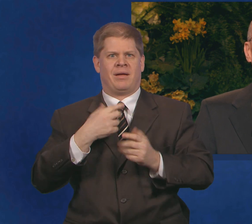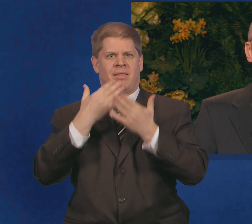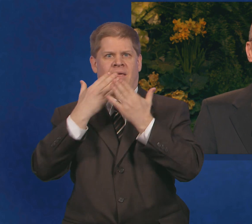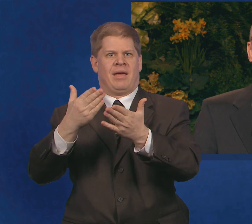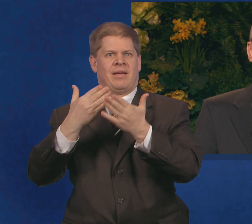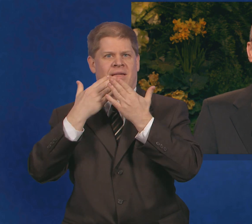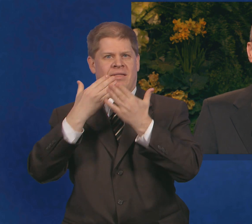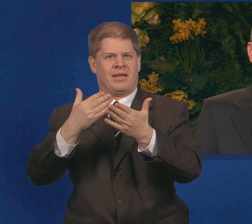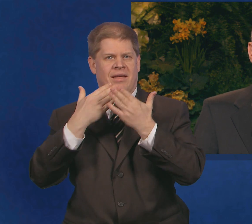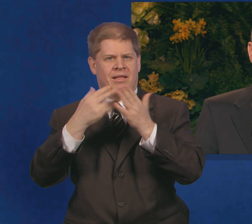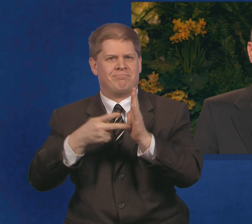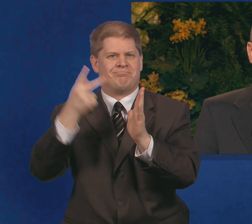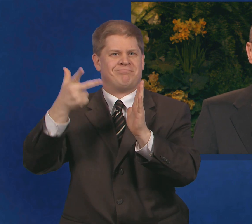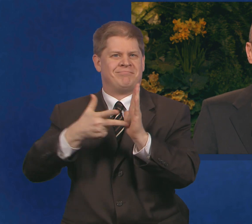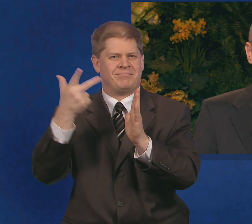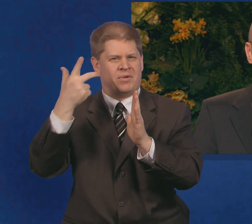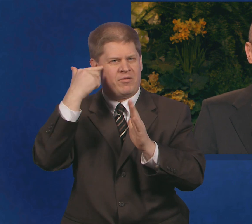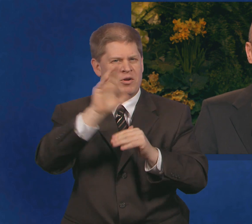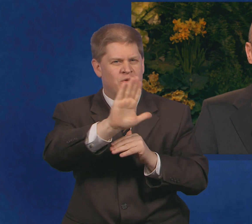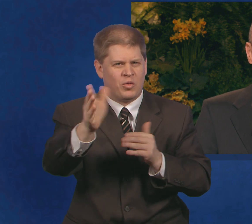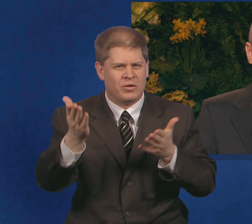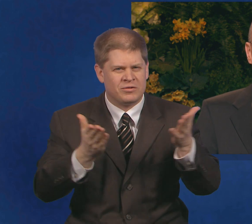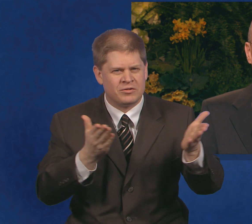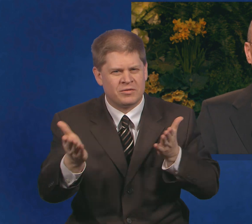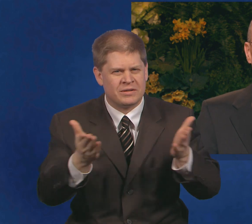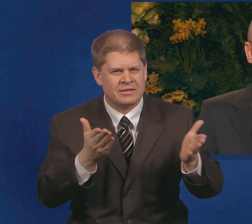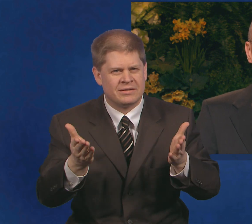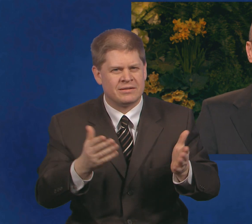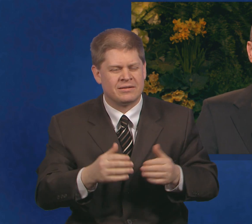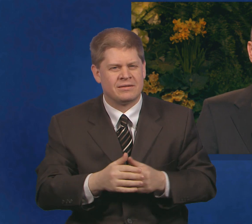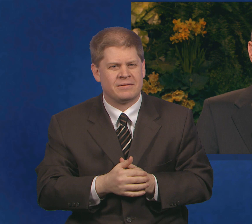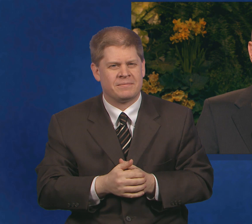of gratitude in return.